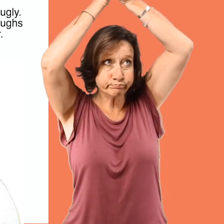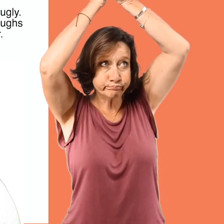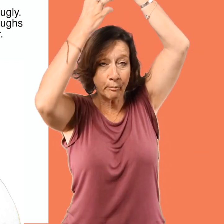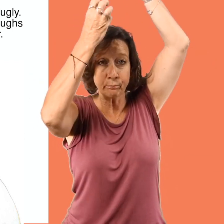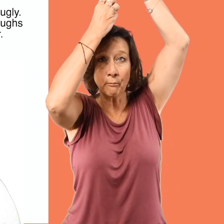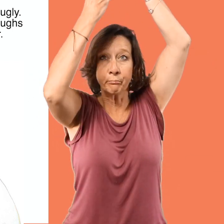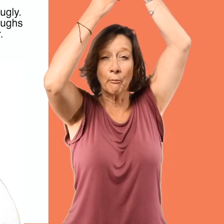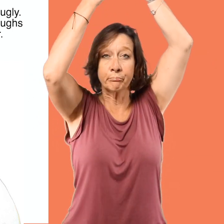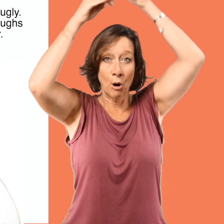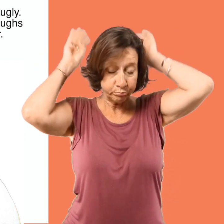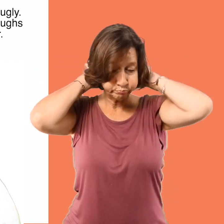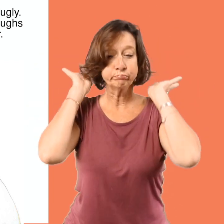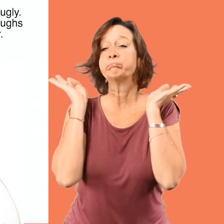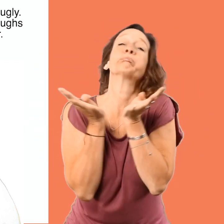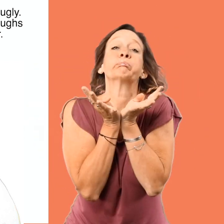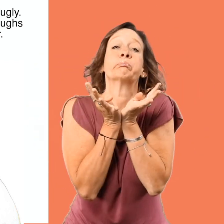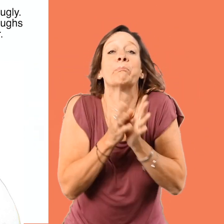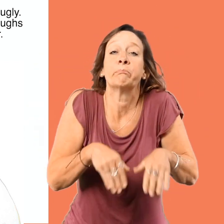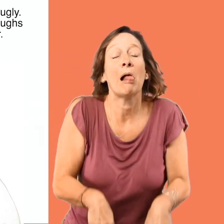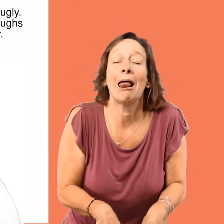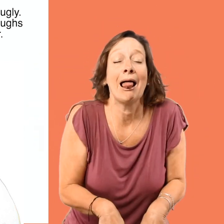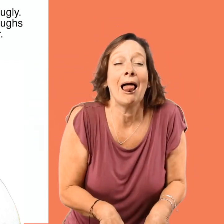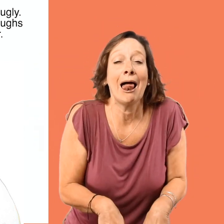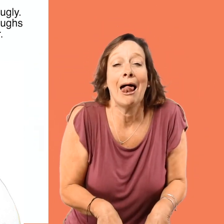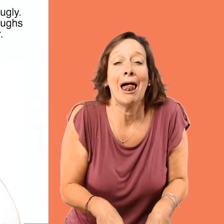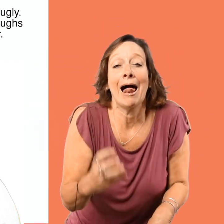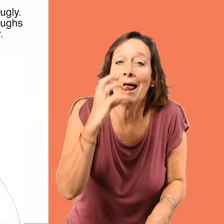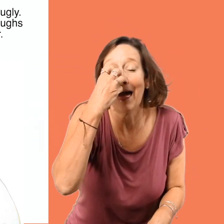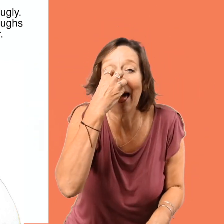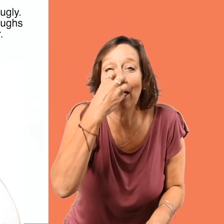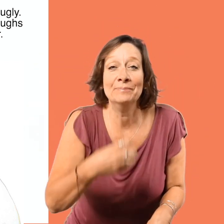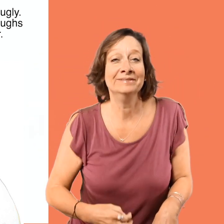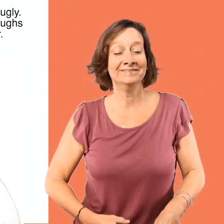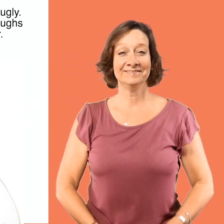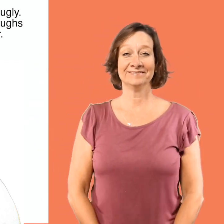red nose, her clown hat, and her collar, still panting away.